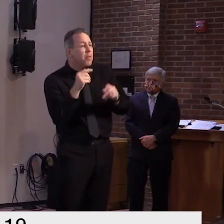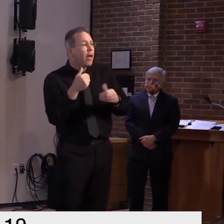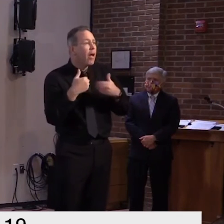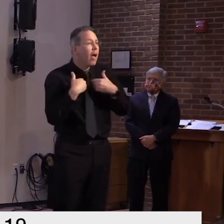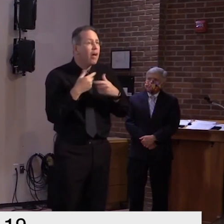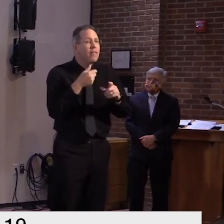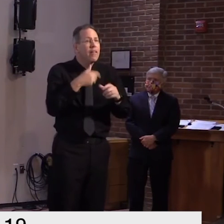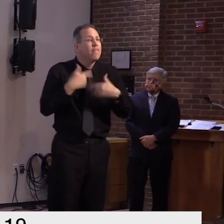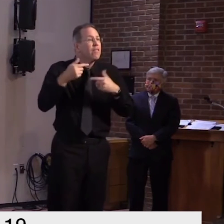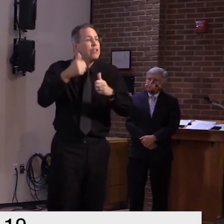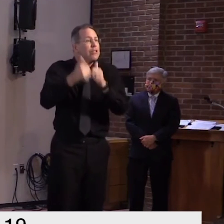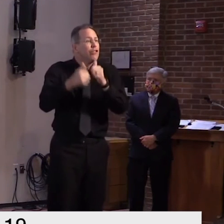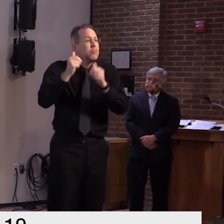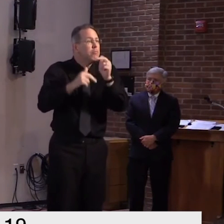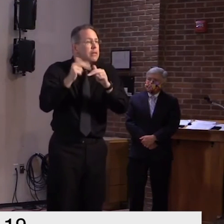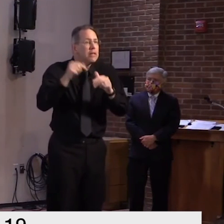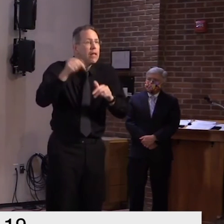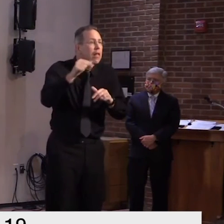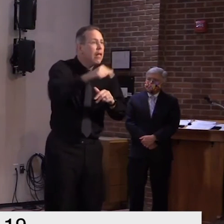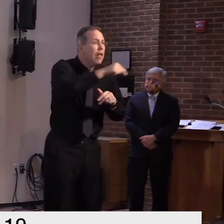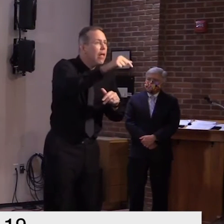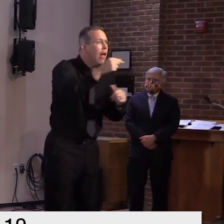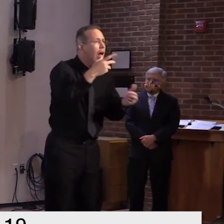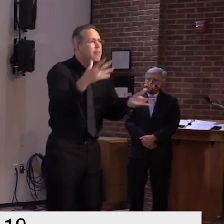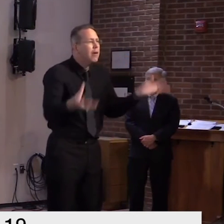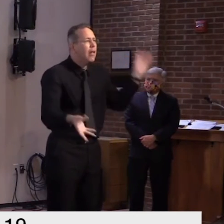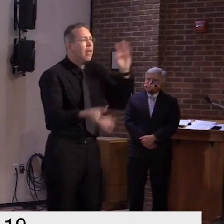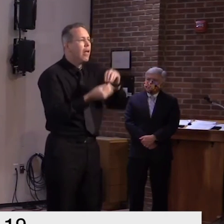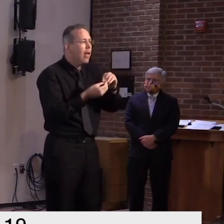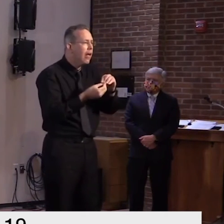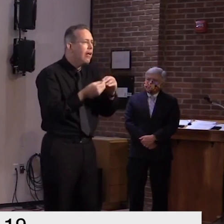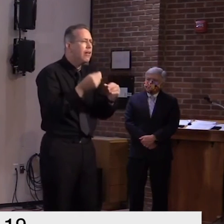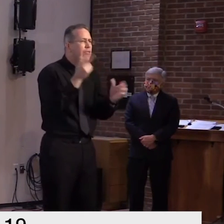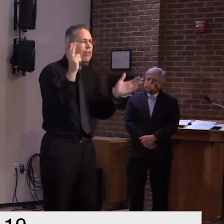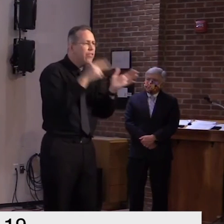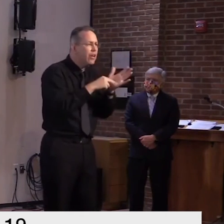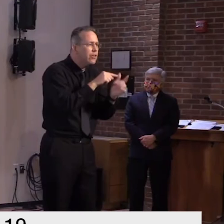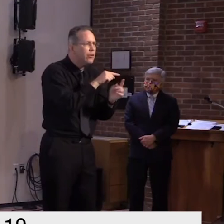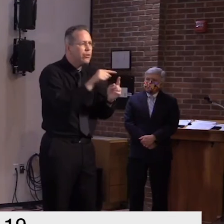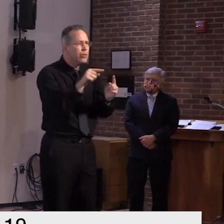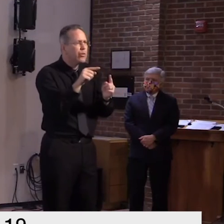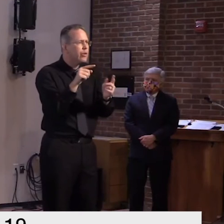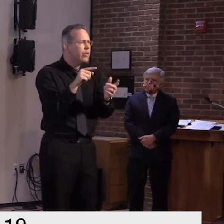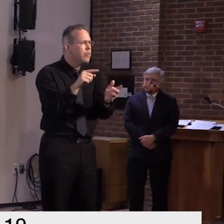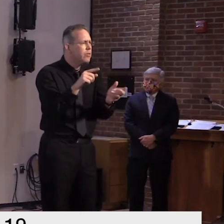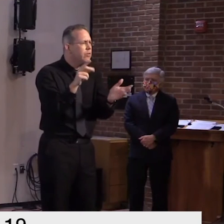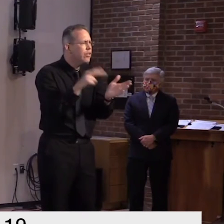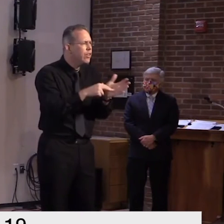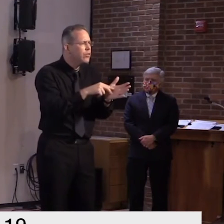thousand vermonters that are residents residents of those facilities across the state